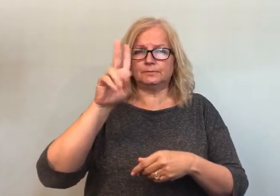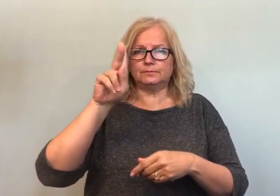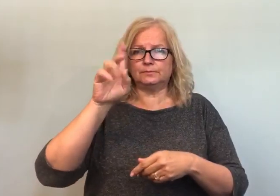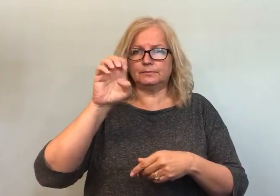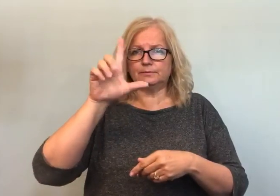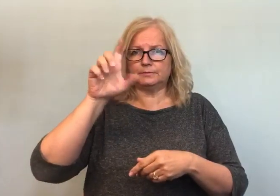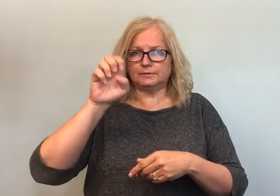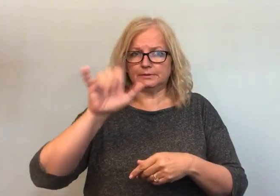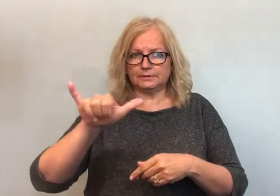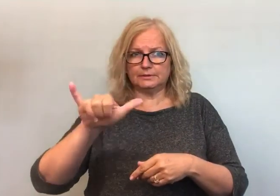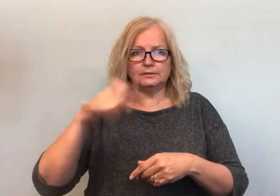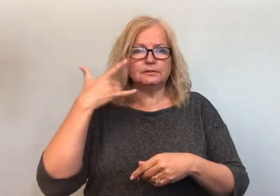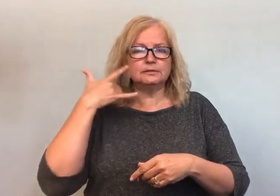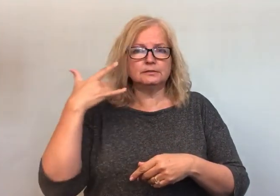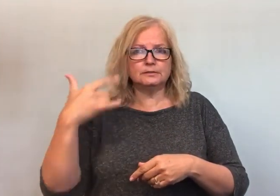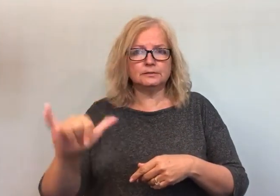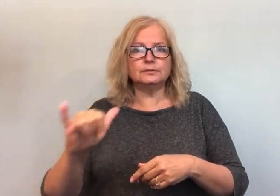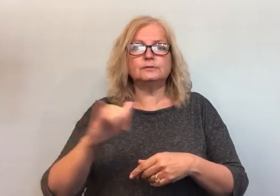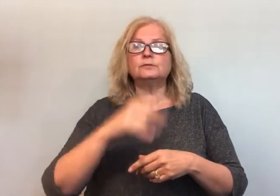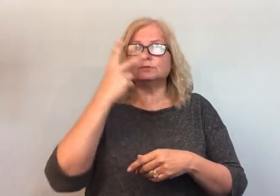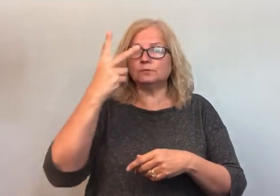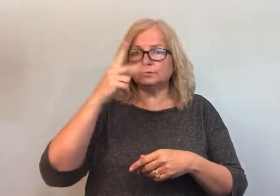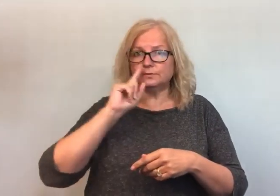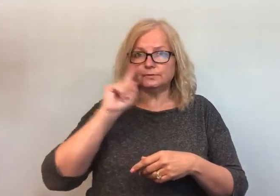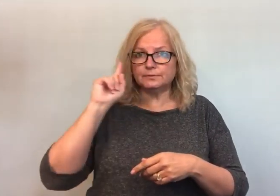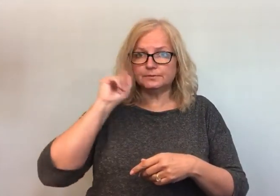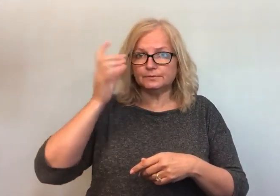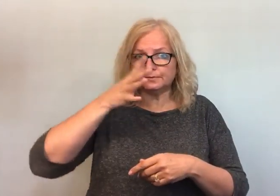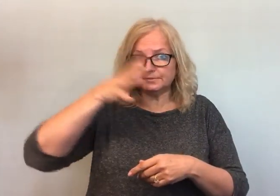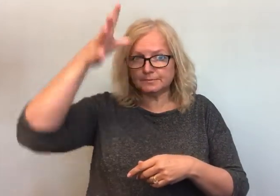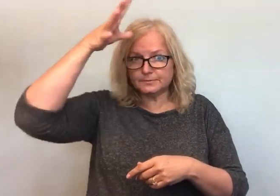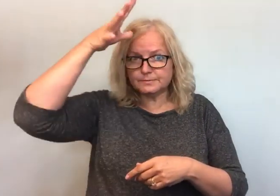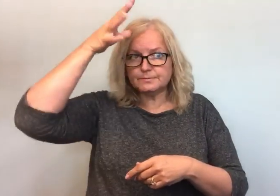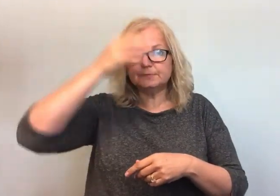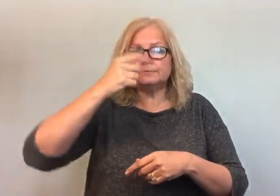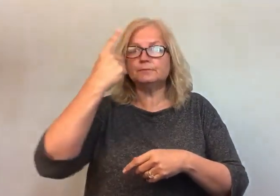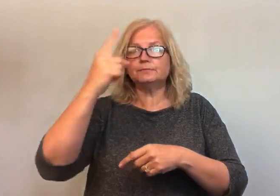She was born to two Deaf parents in Berkeley, California, and she has one Deaf brother.